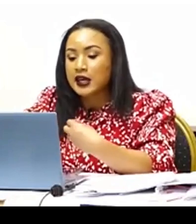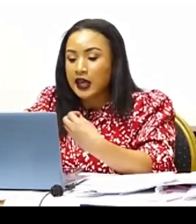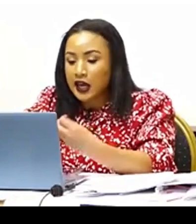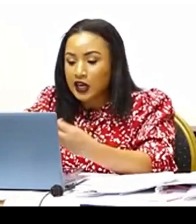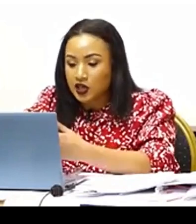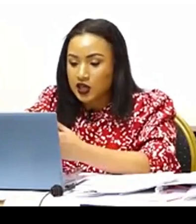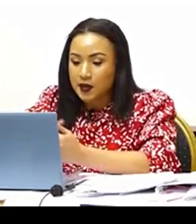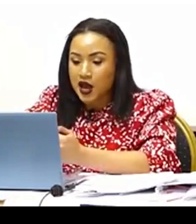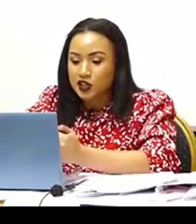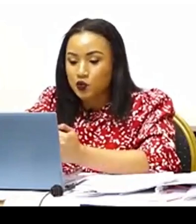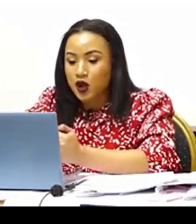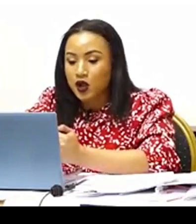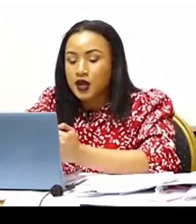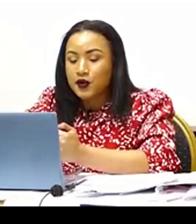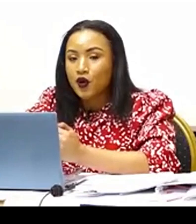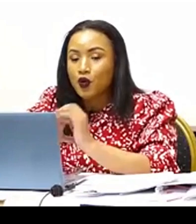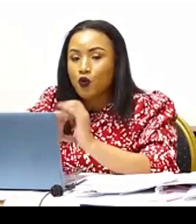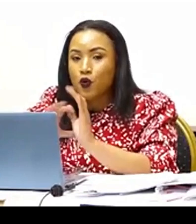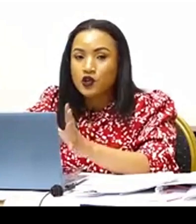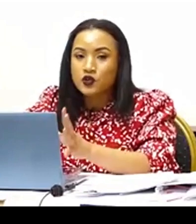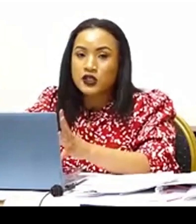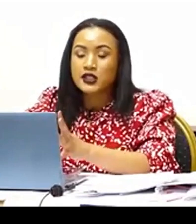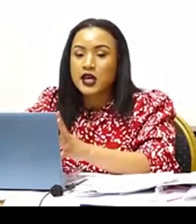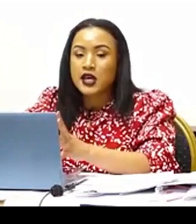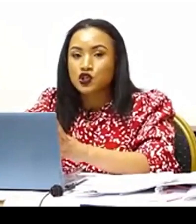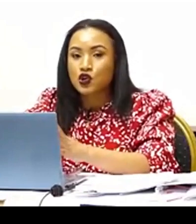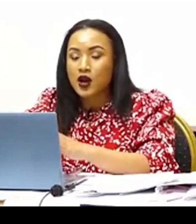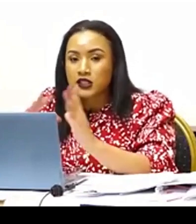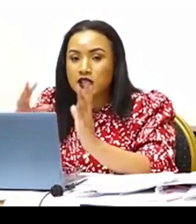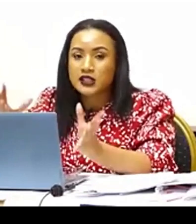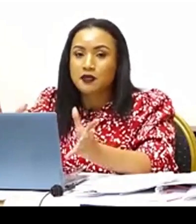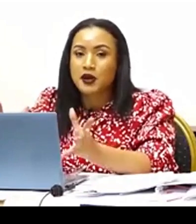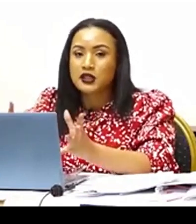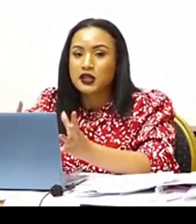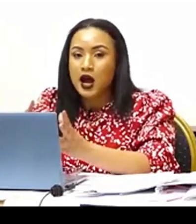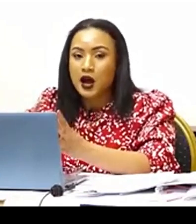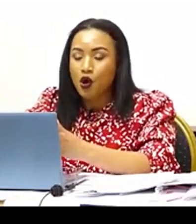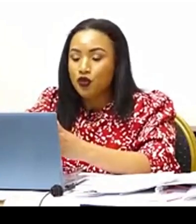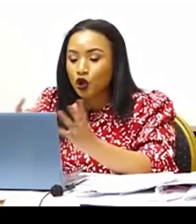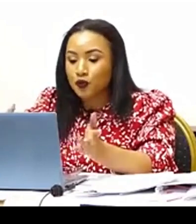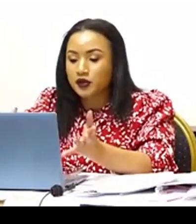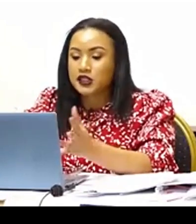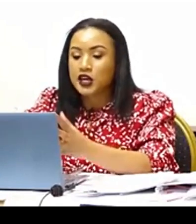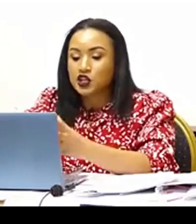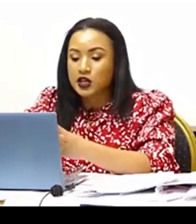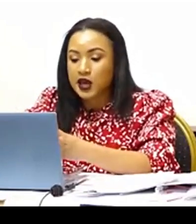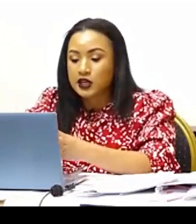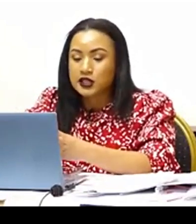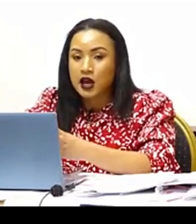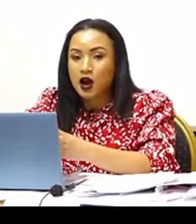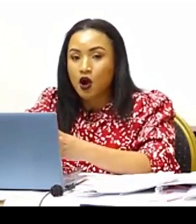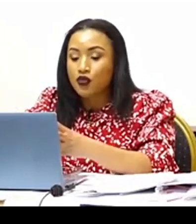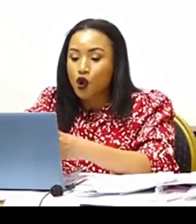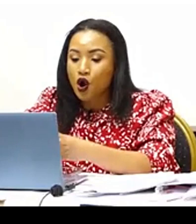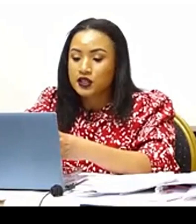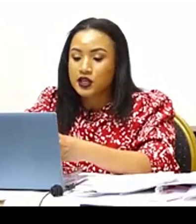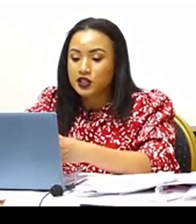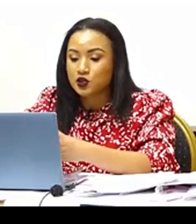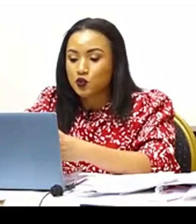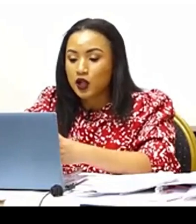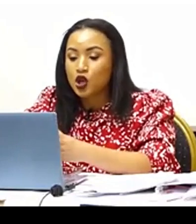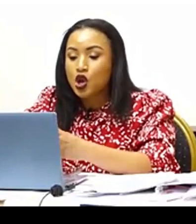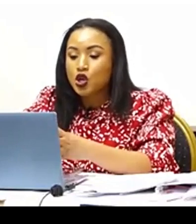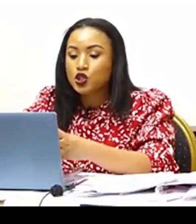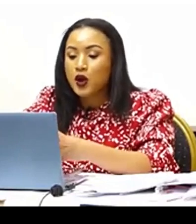In engaging them as well, from where you sit and your assessment on the global stage and on the continent